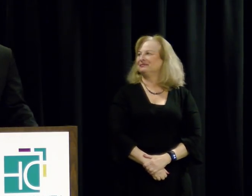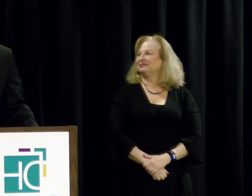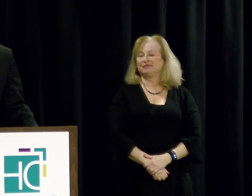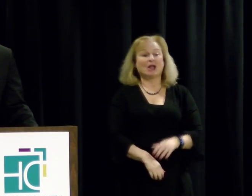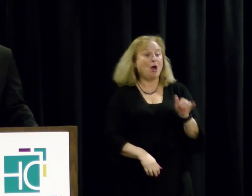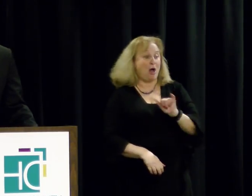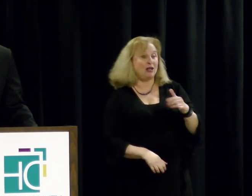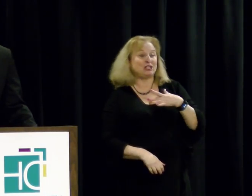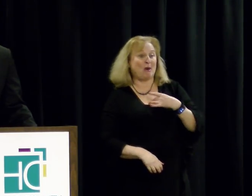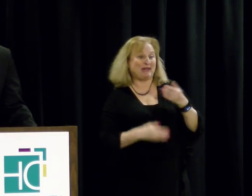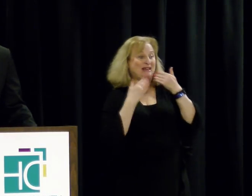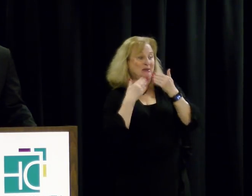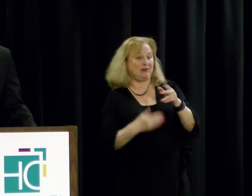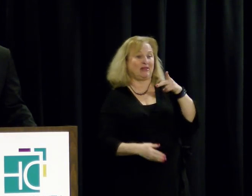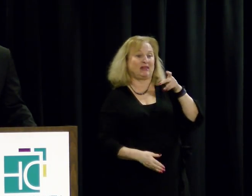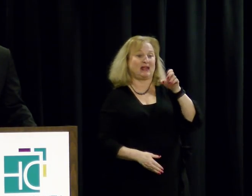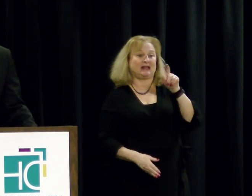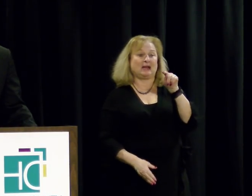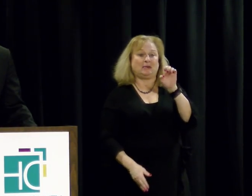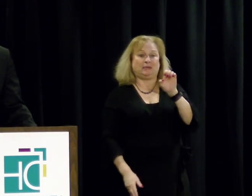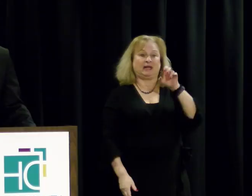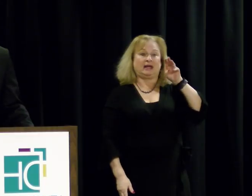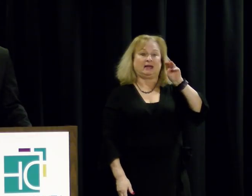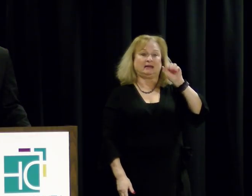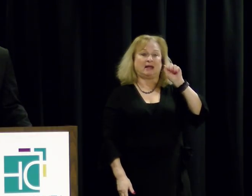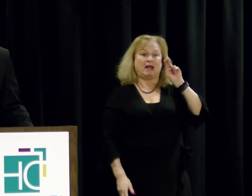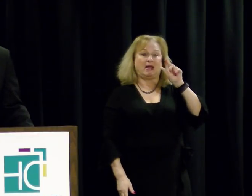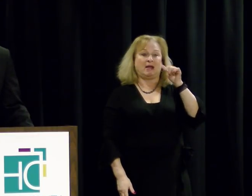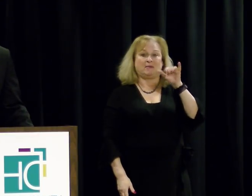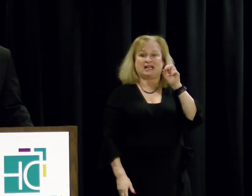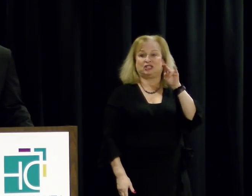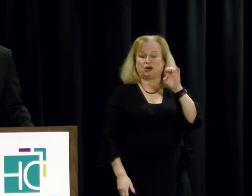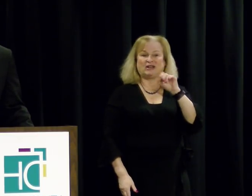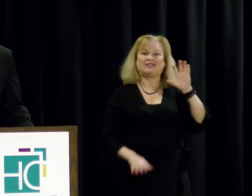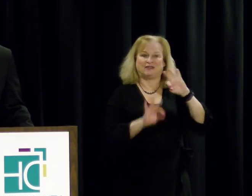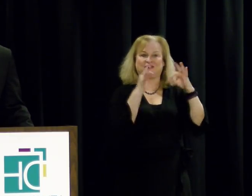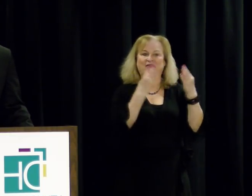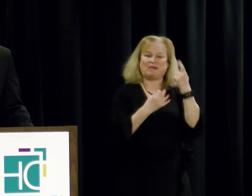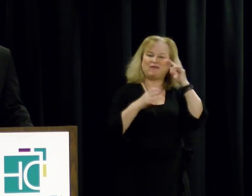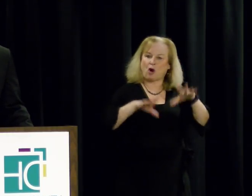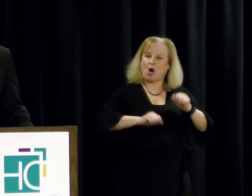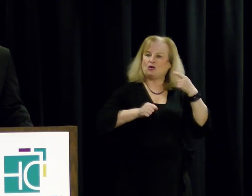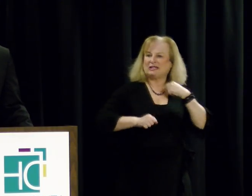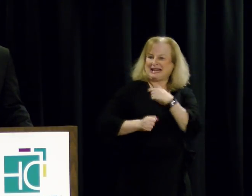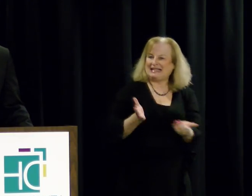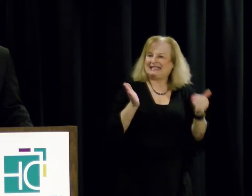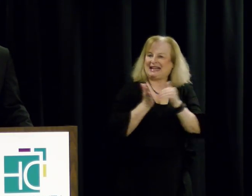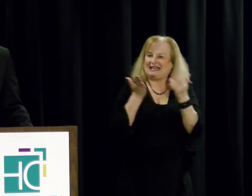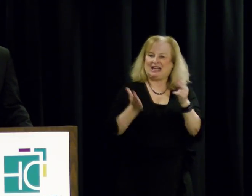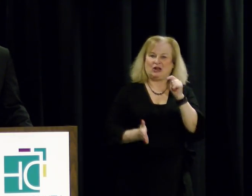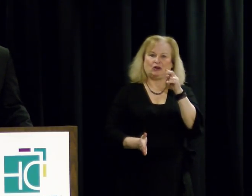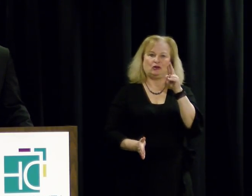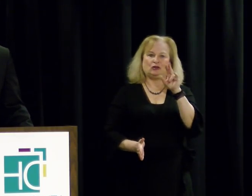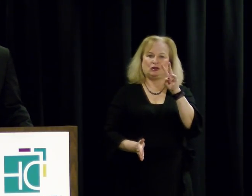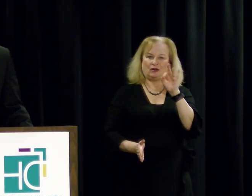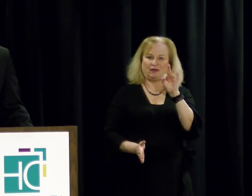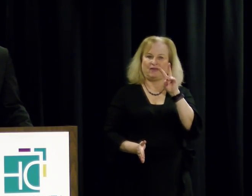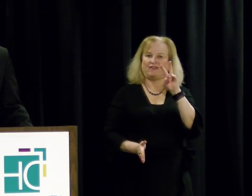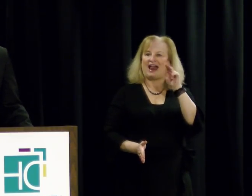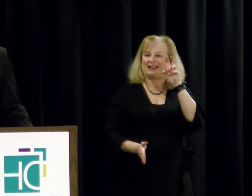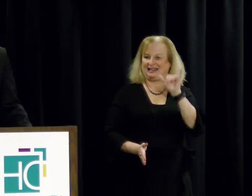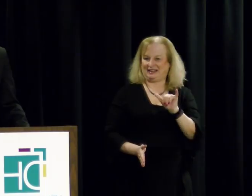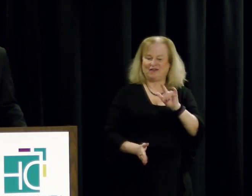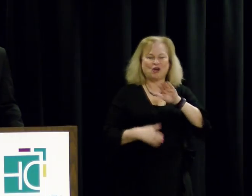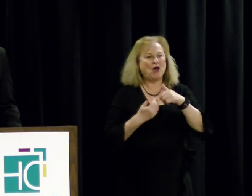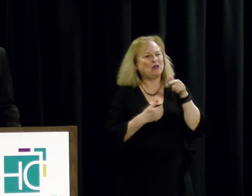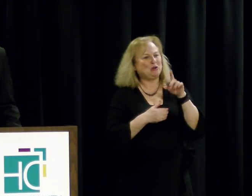I'd also like to thank Pete and the Mangione family for hosting us once again here at Turf Valley and for all that